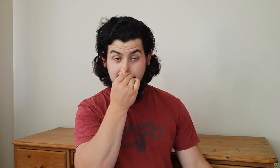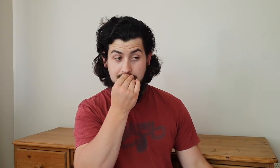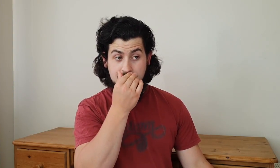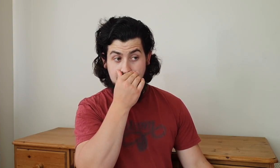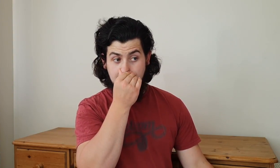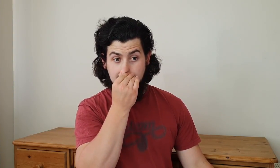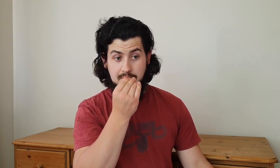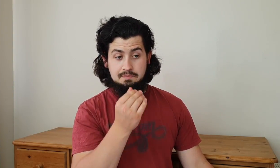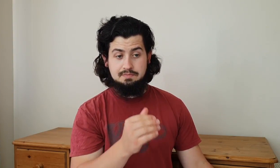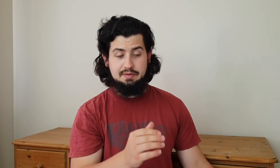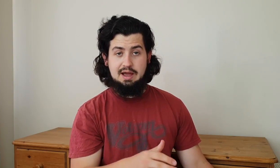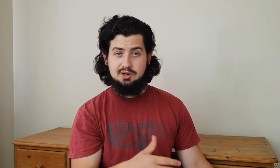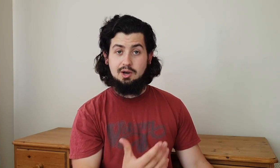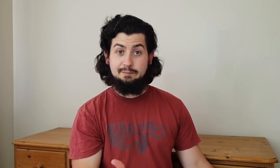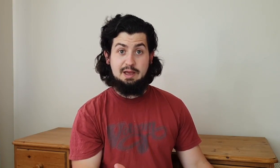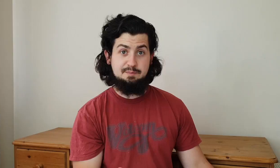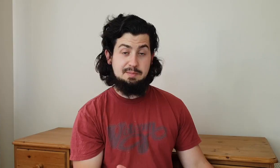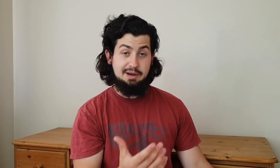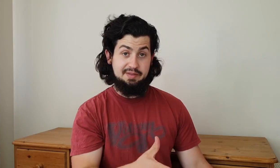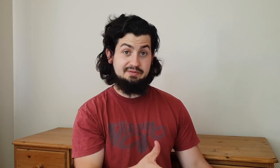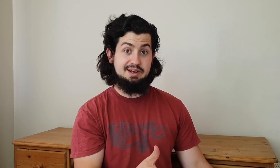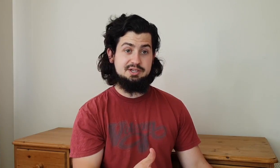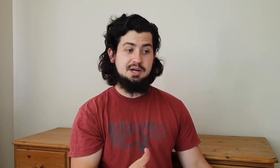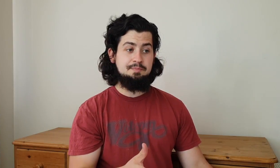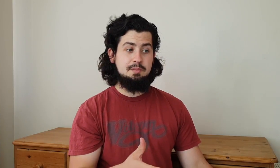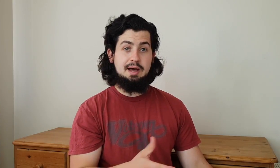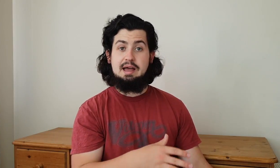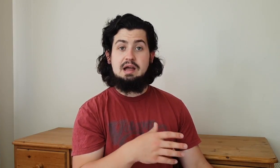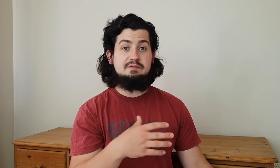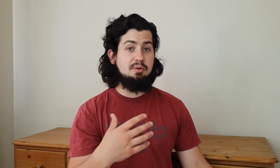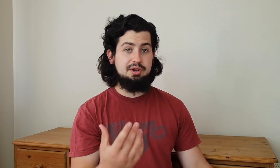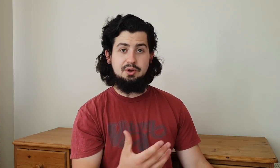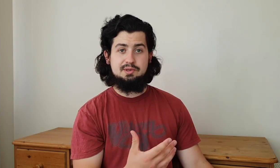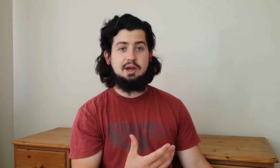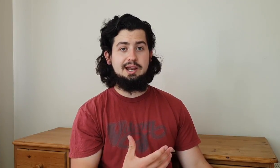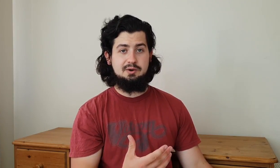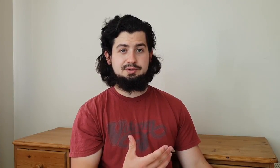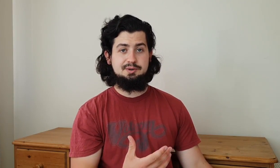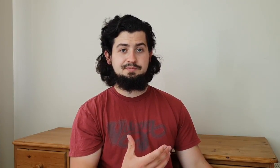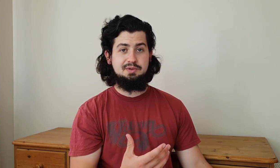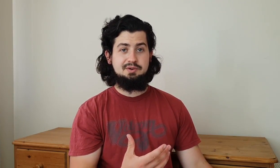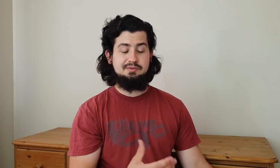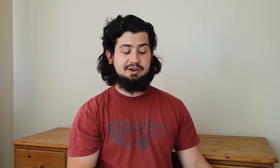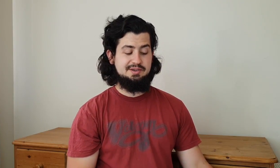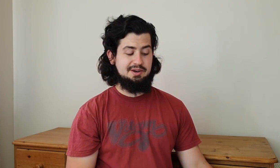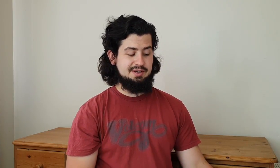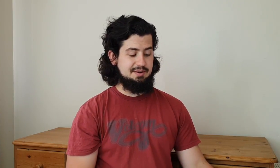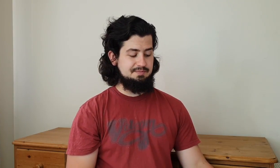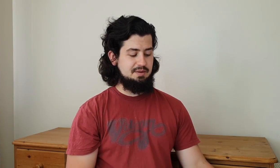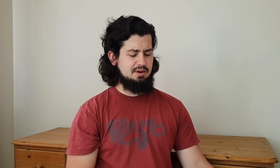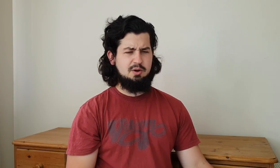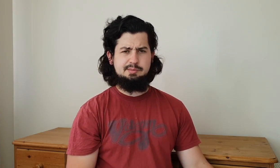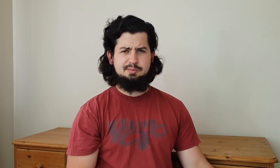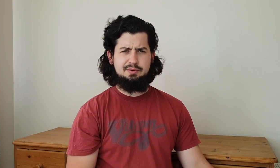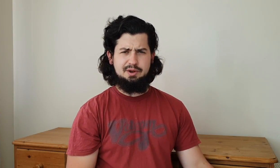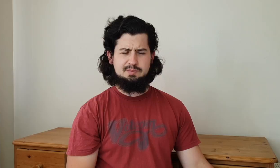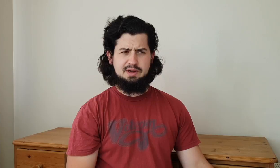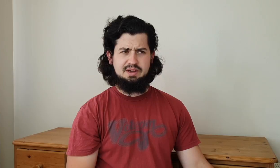um that they have like a lot of deaf people in this village but everybody knows sign language right so like um i can't remember the point that i was making